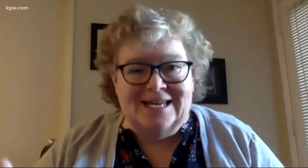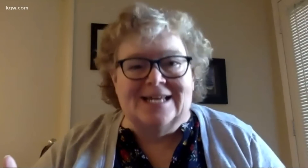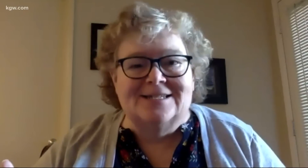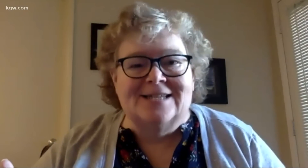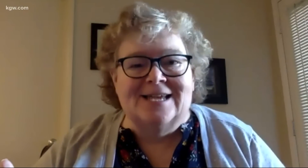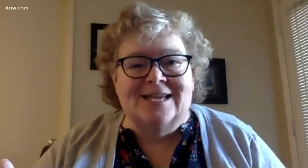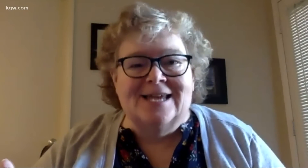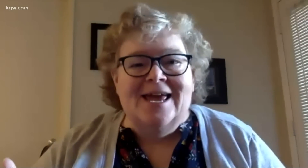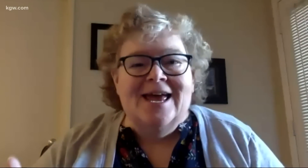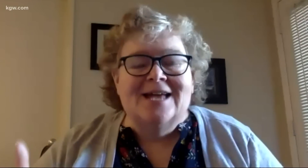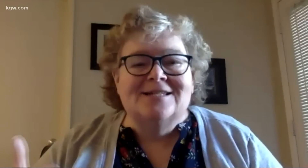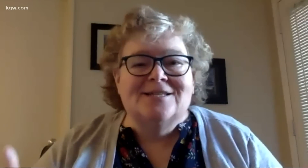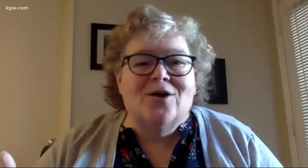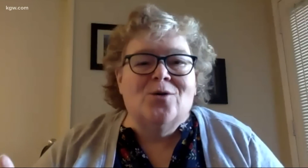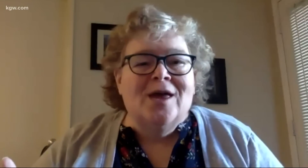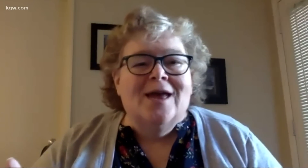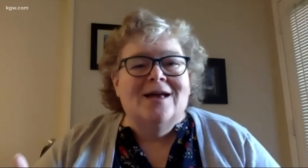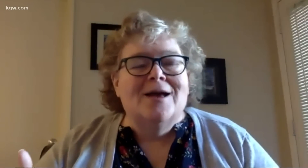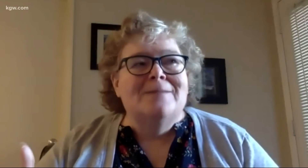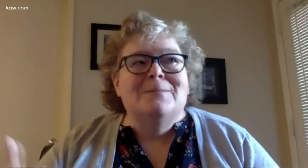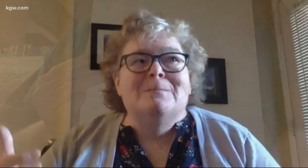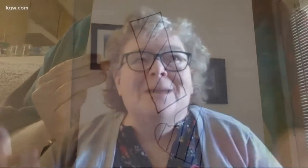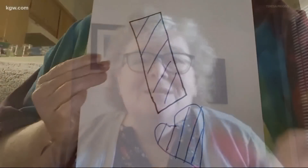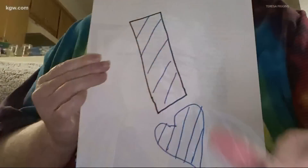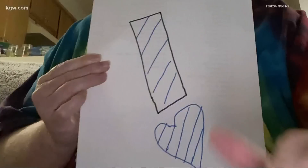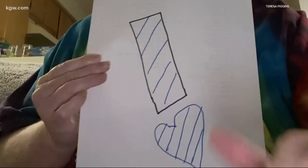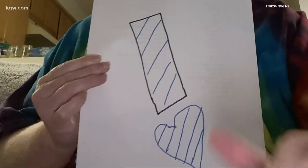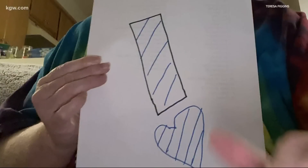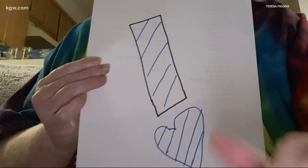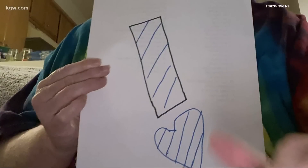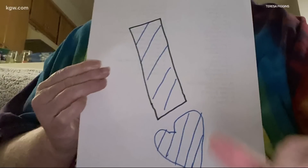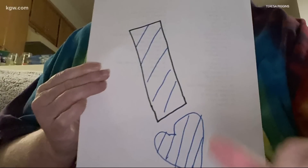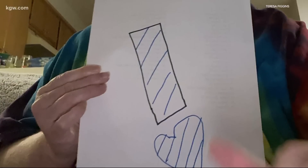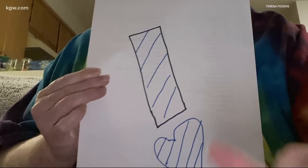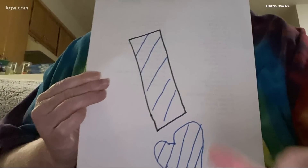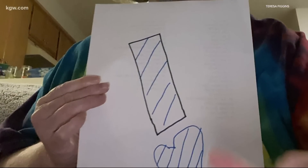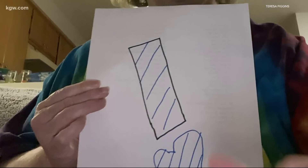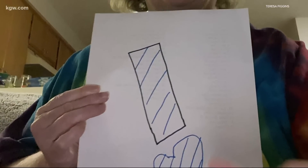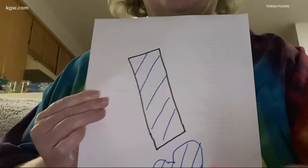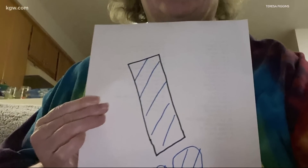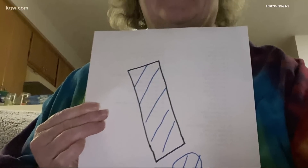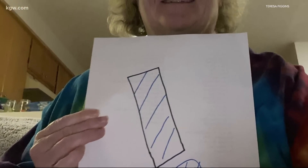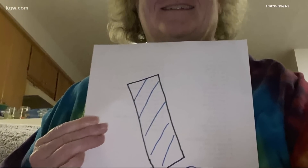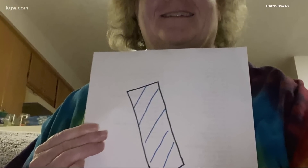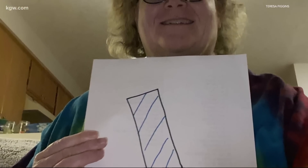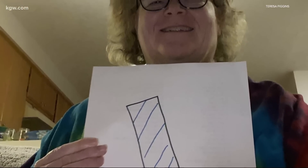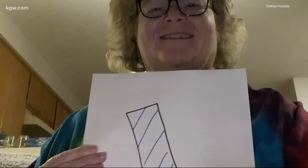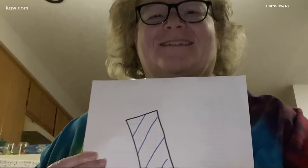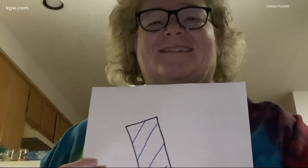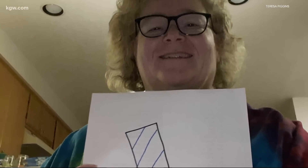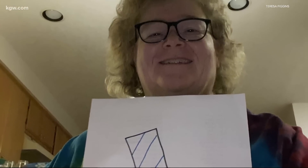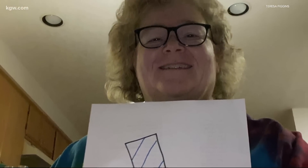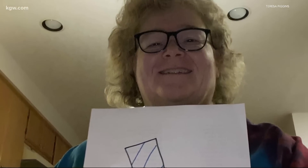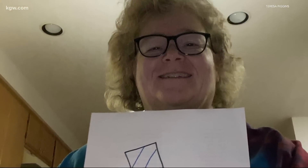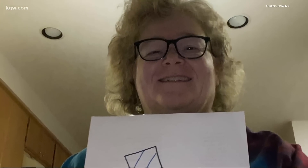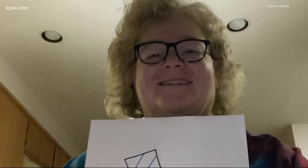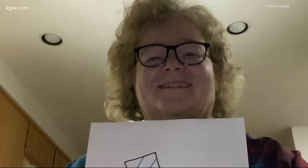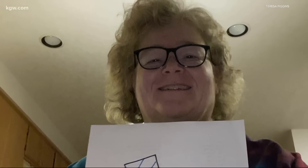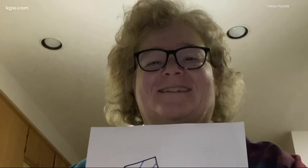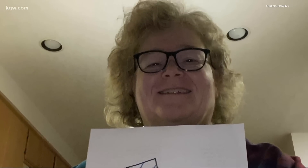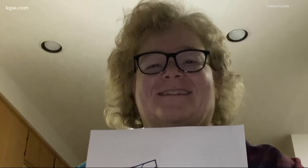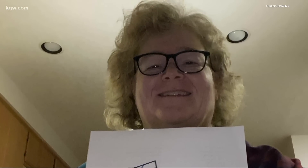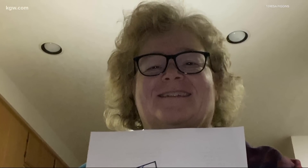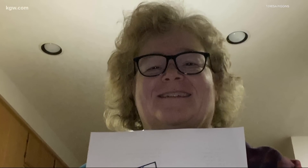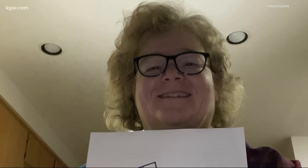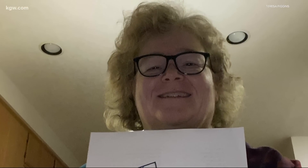date is. Teresa Figgins teaches in Oregon City. She loves seeing and talking with her students, even though it's online.